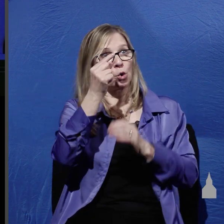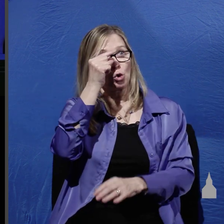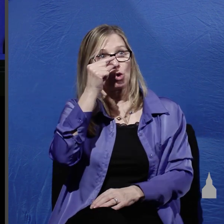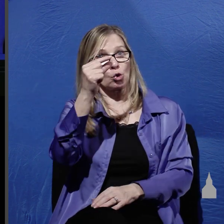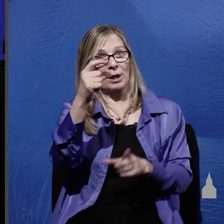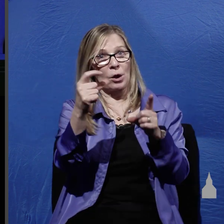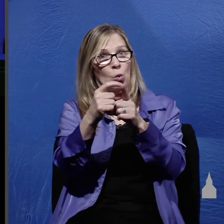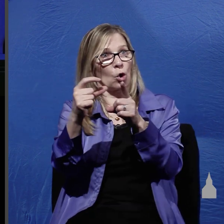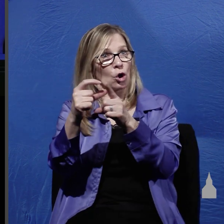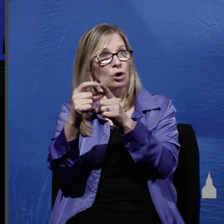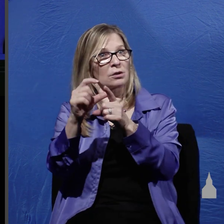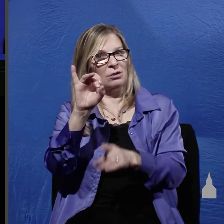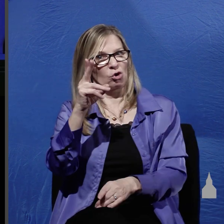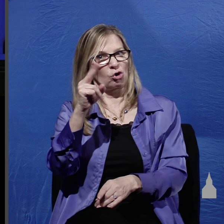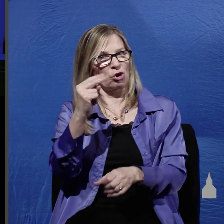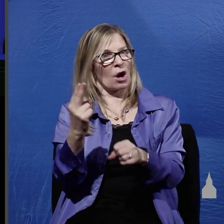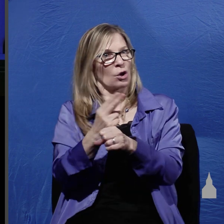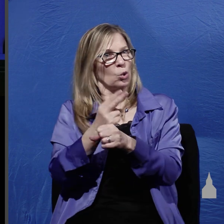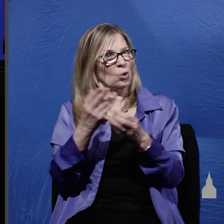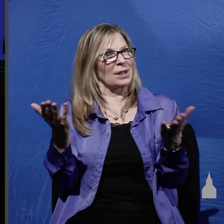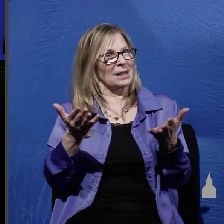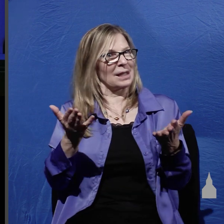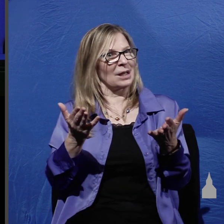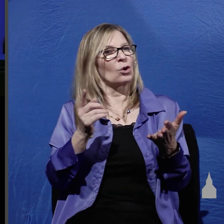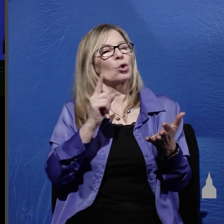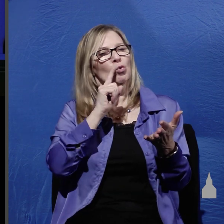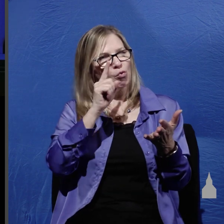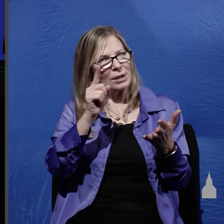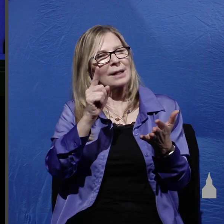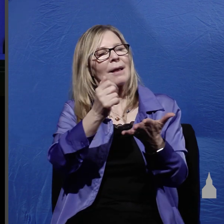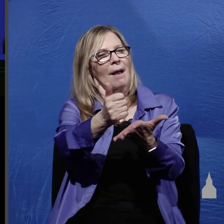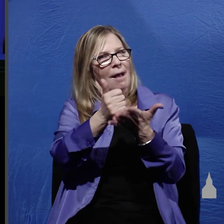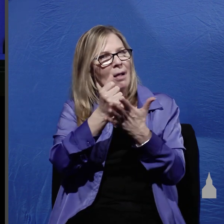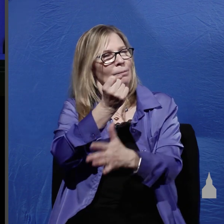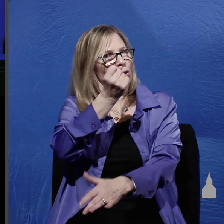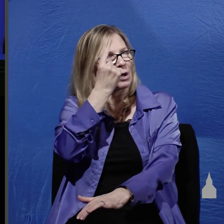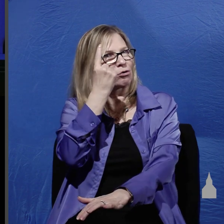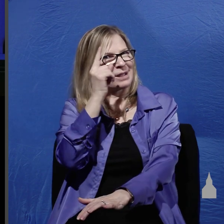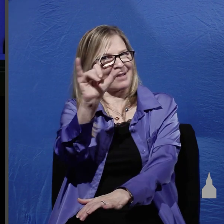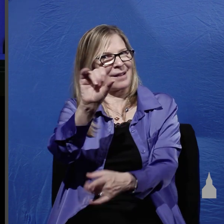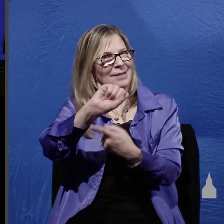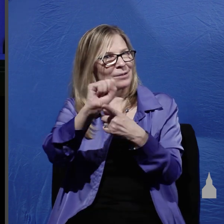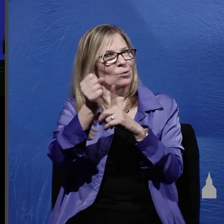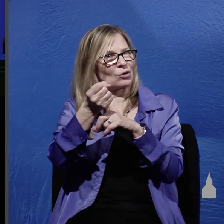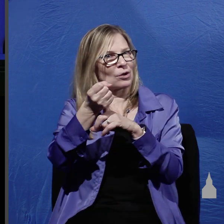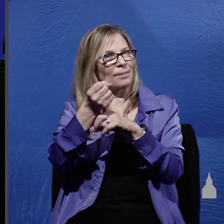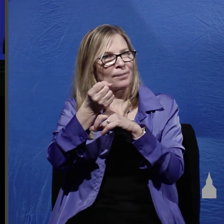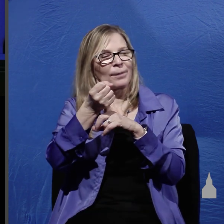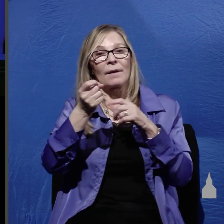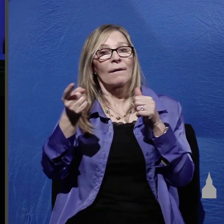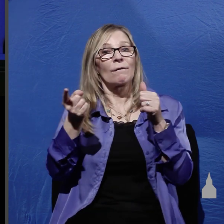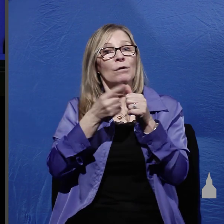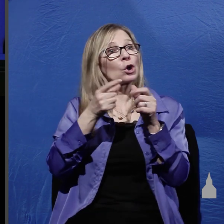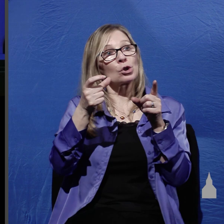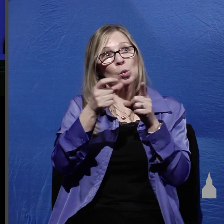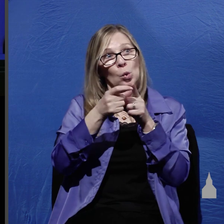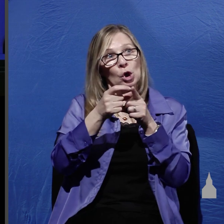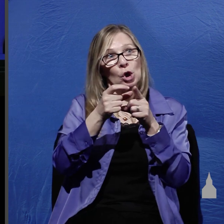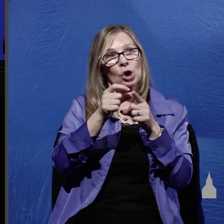uses in this verse that throw a great deal of light on the situation the first word is the word saw